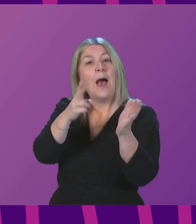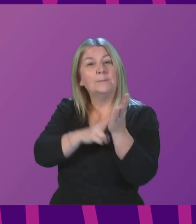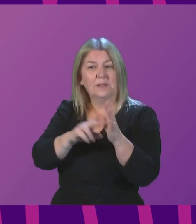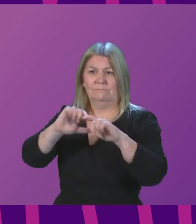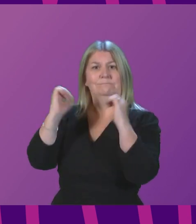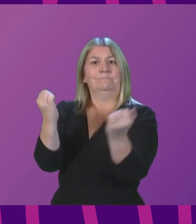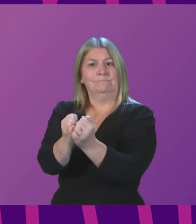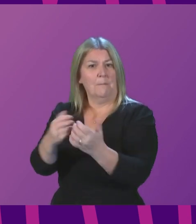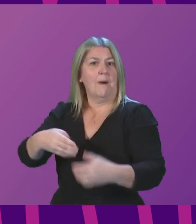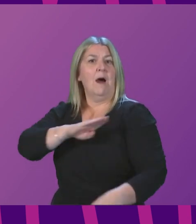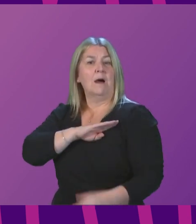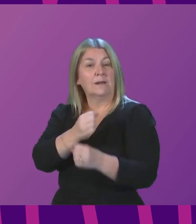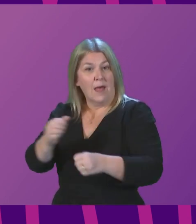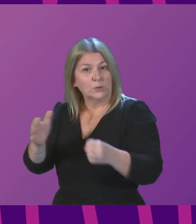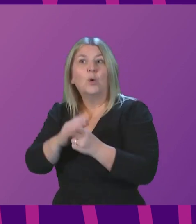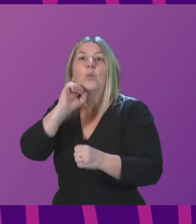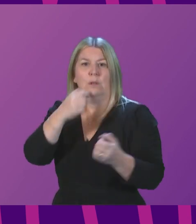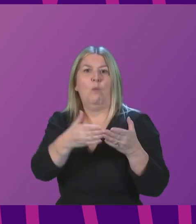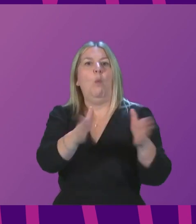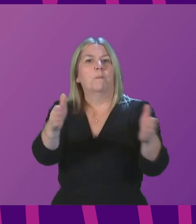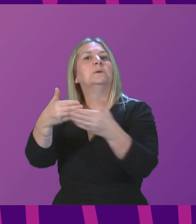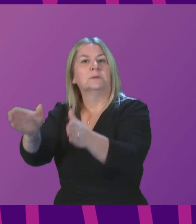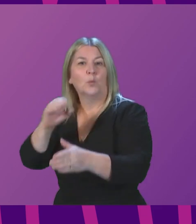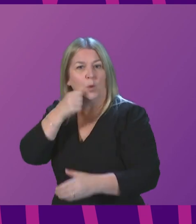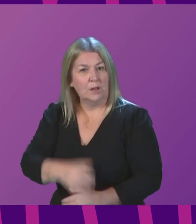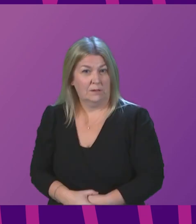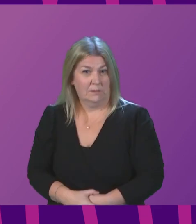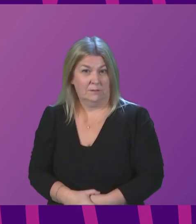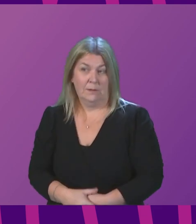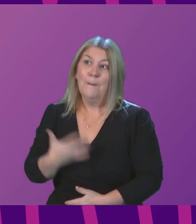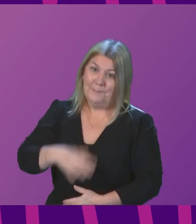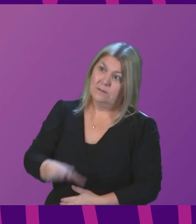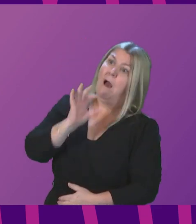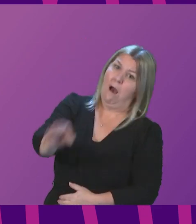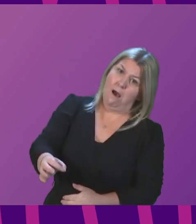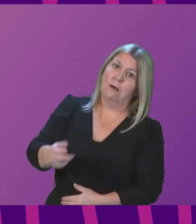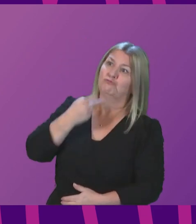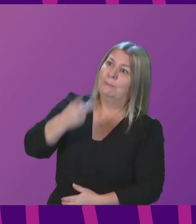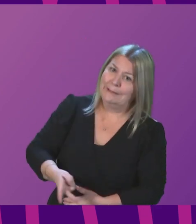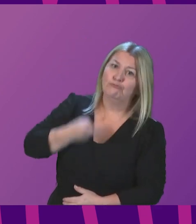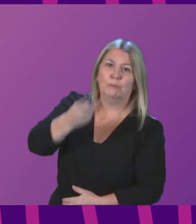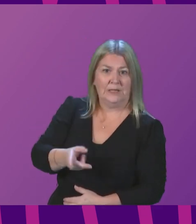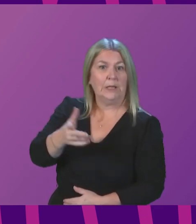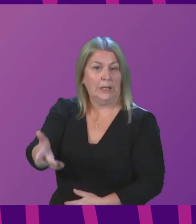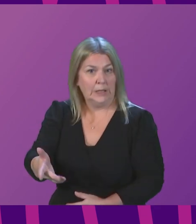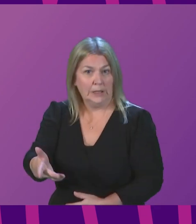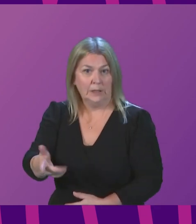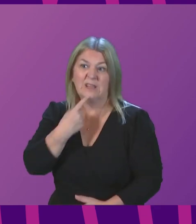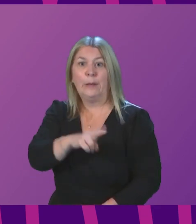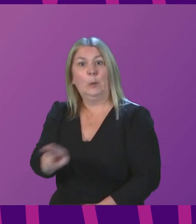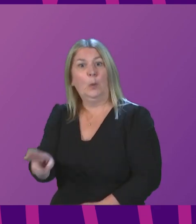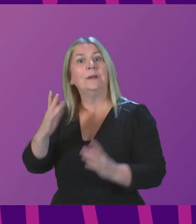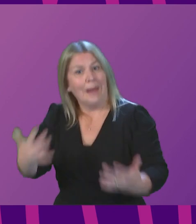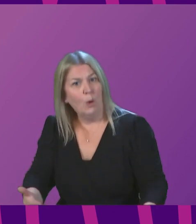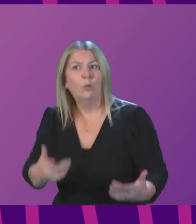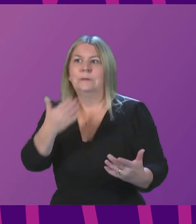as mass vaccination centres. This is exactly what we have been calling for for weeks. So there was no mention of it